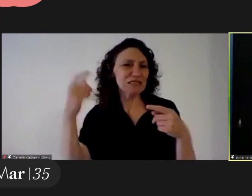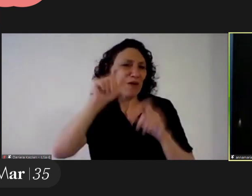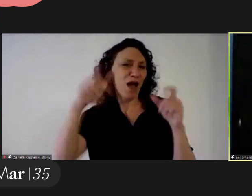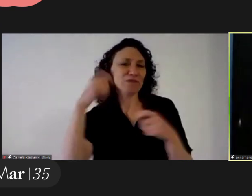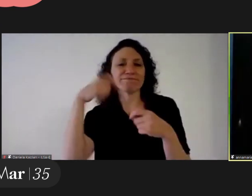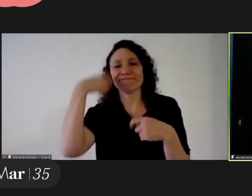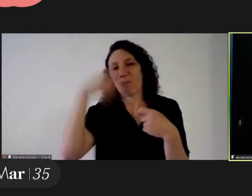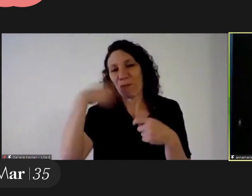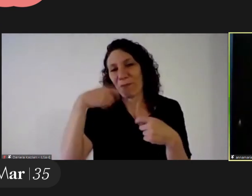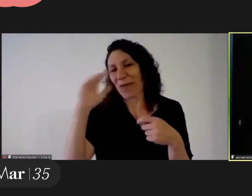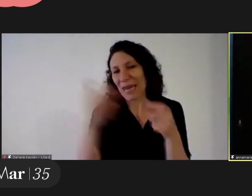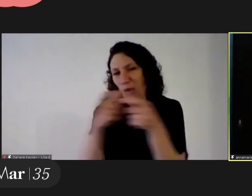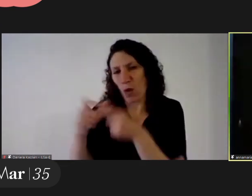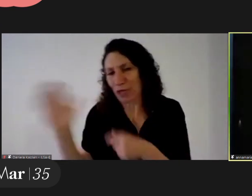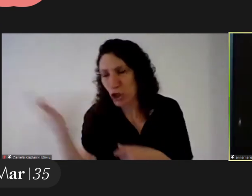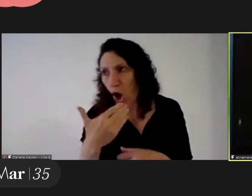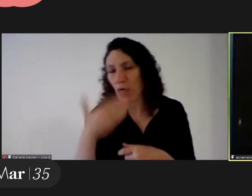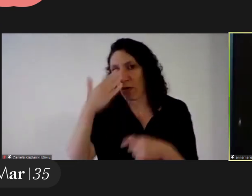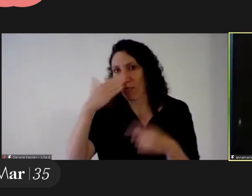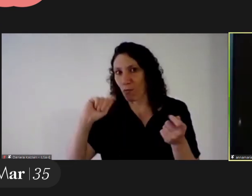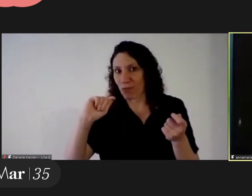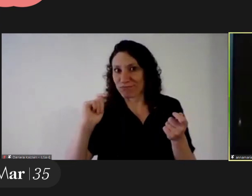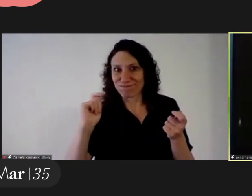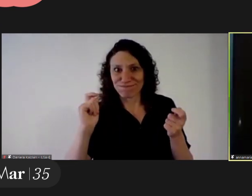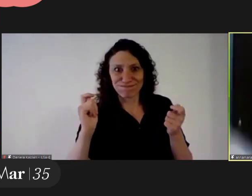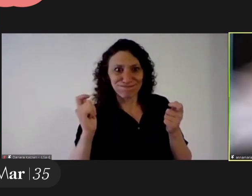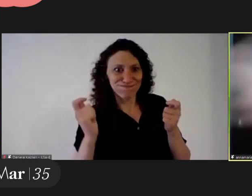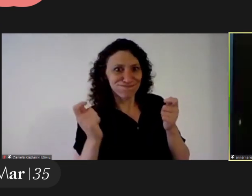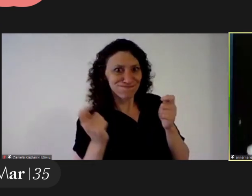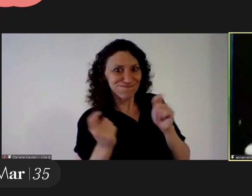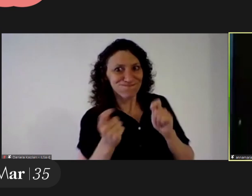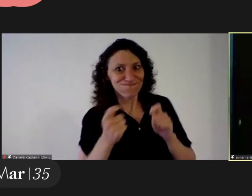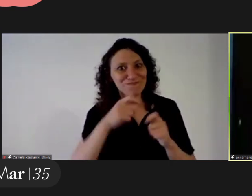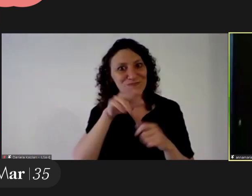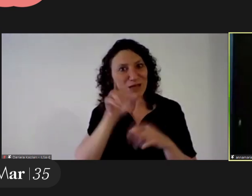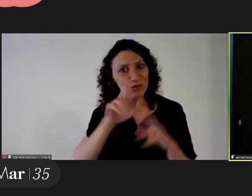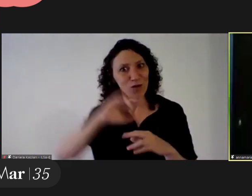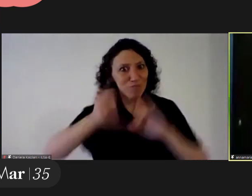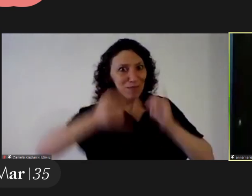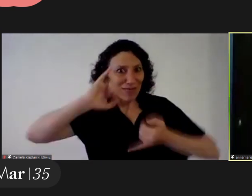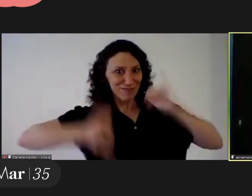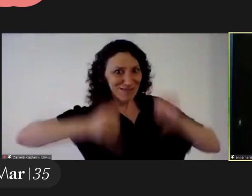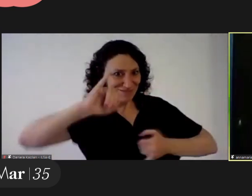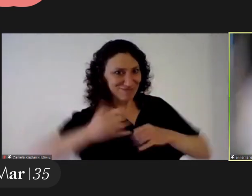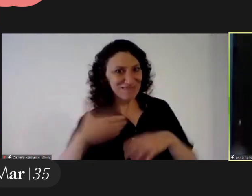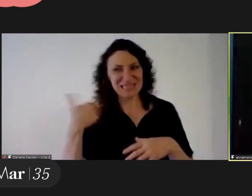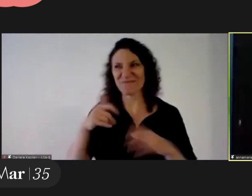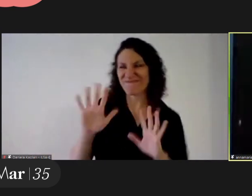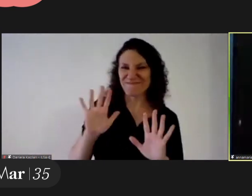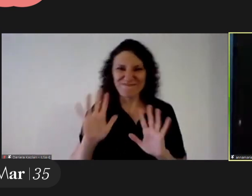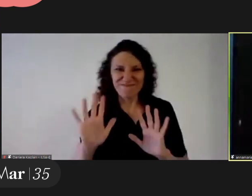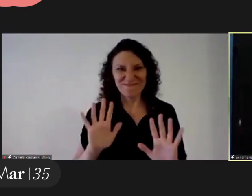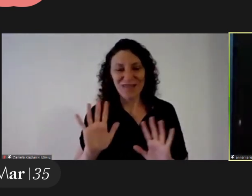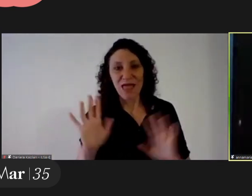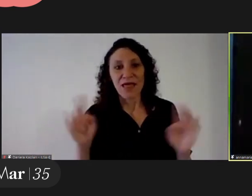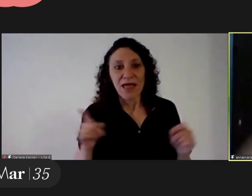I prefer to see a festival where I can see all the and there were changes year